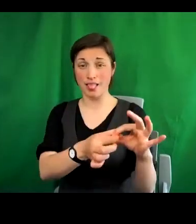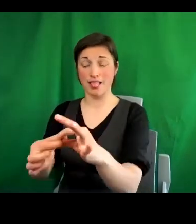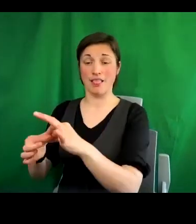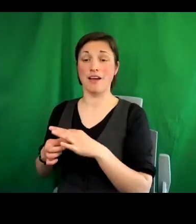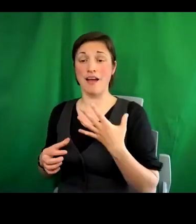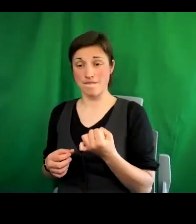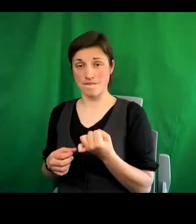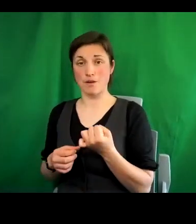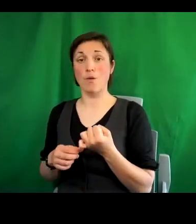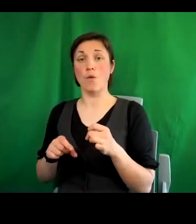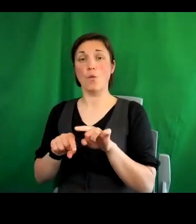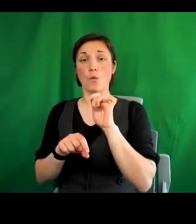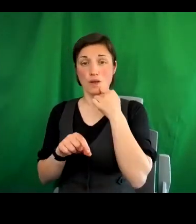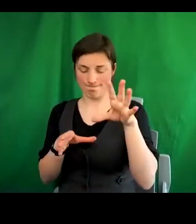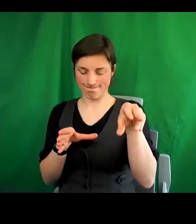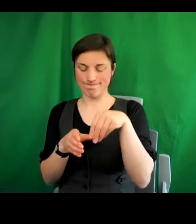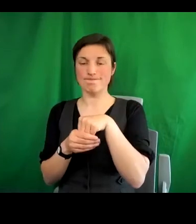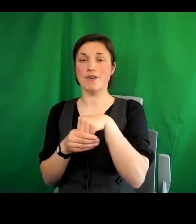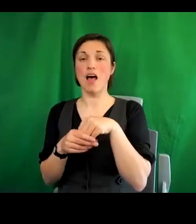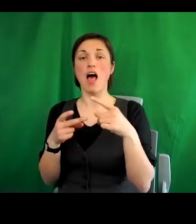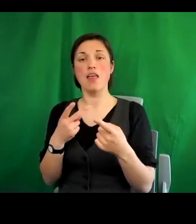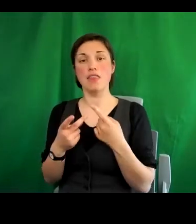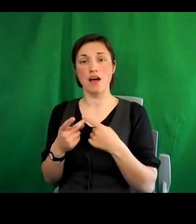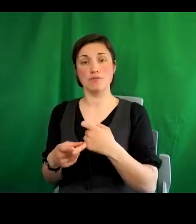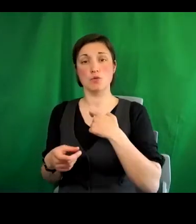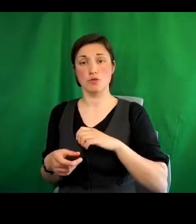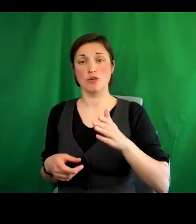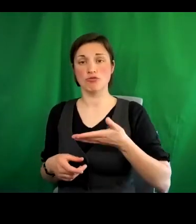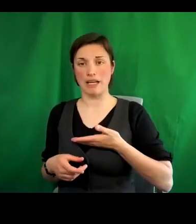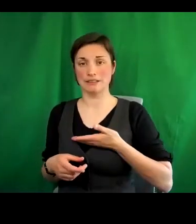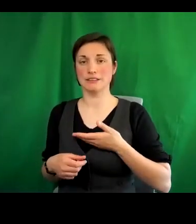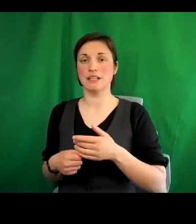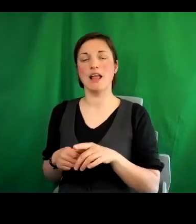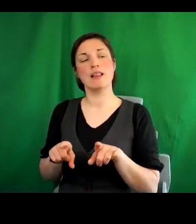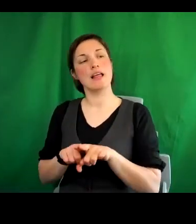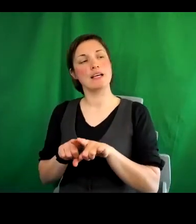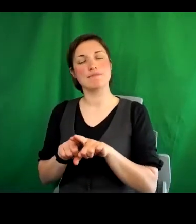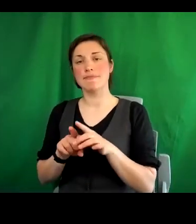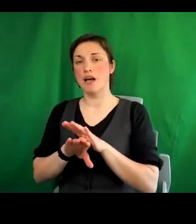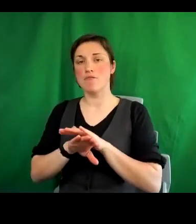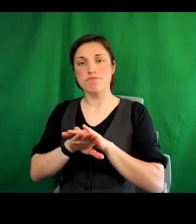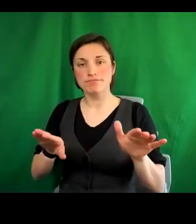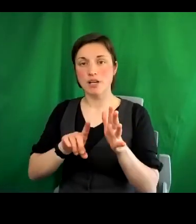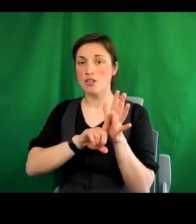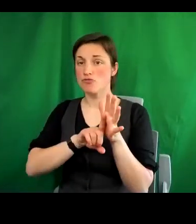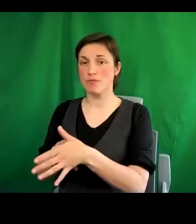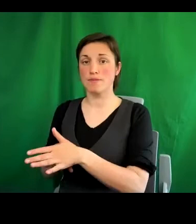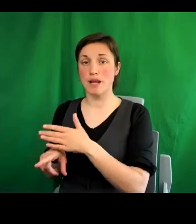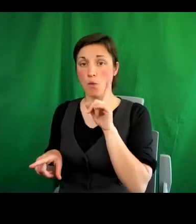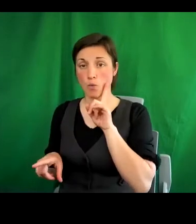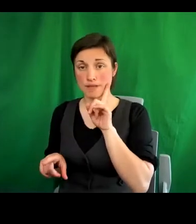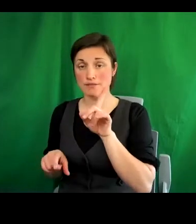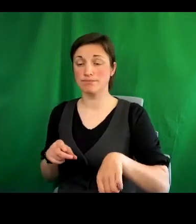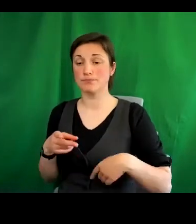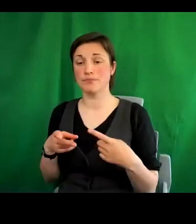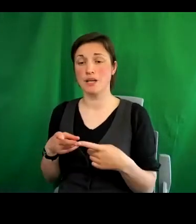other key UN Human Rights Treaties, the Convention for the Elimination of All Forms of Discrimination Against Women, the Convention